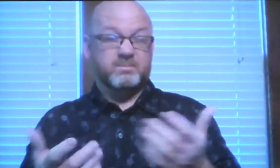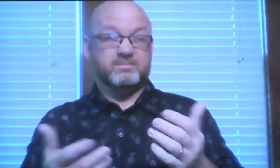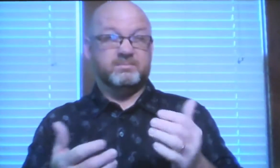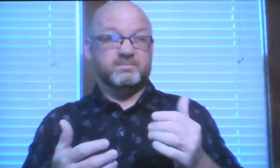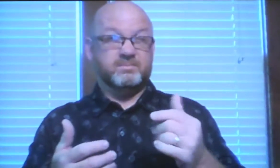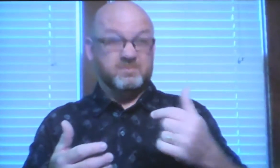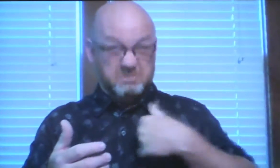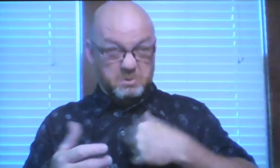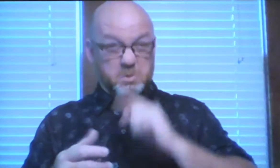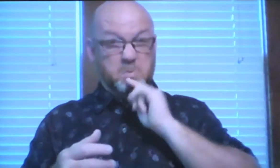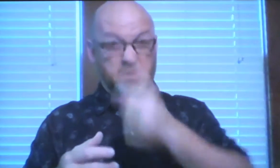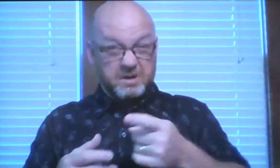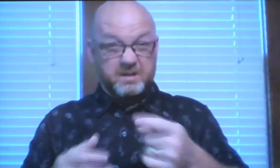And think about our hearts.